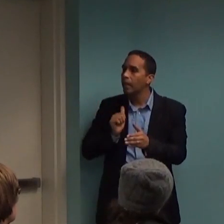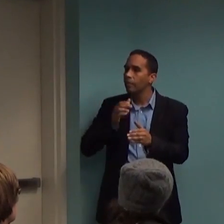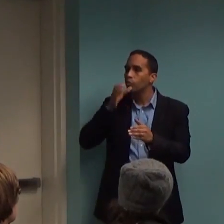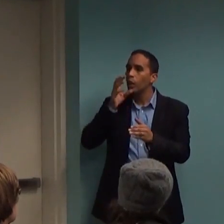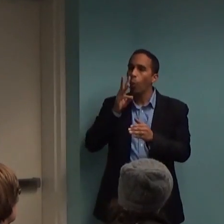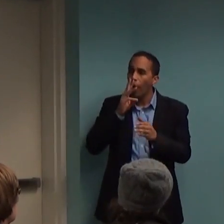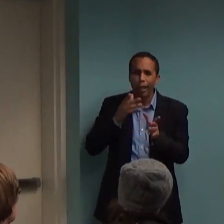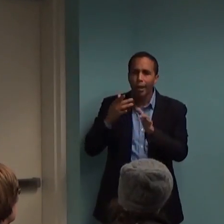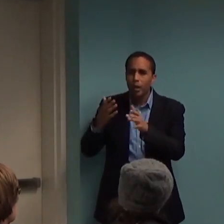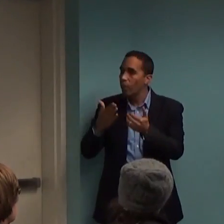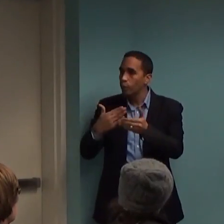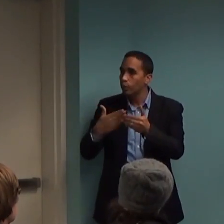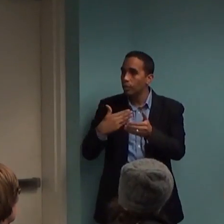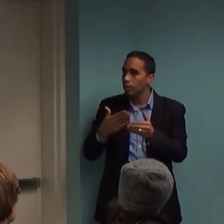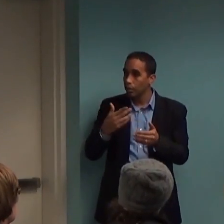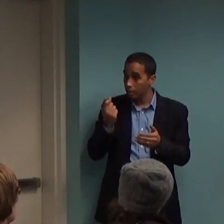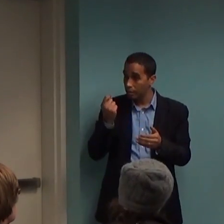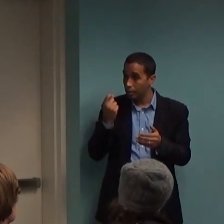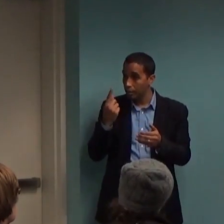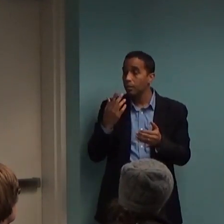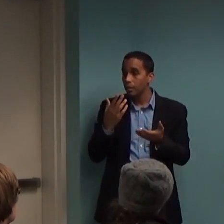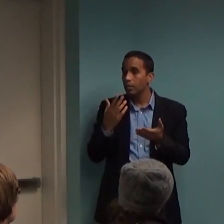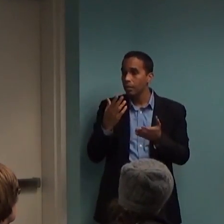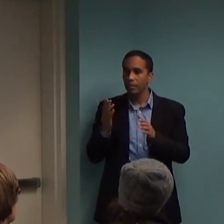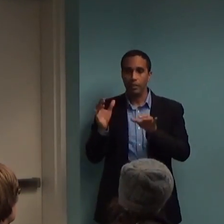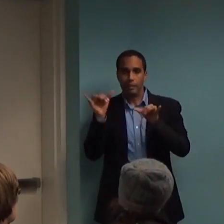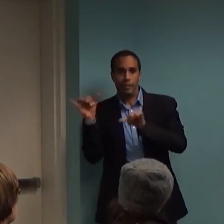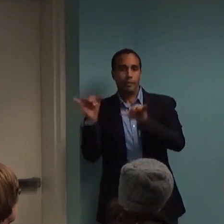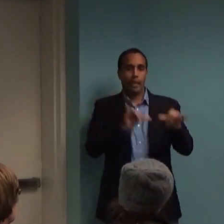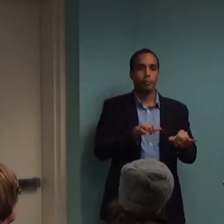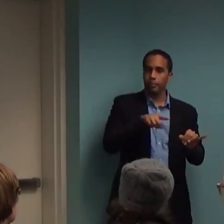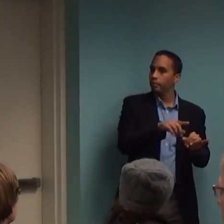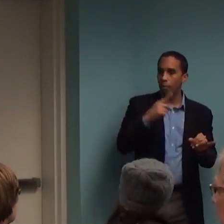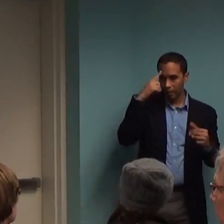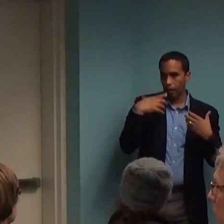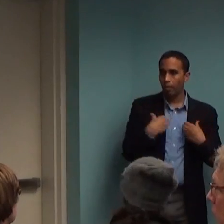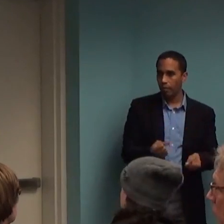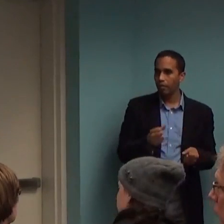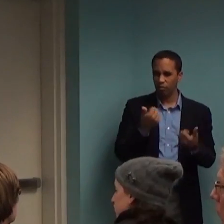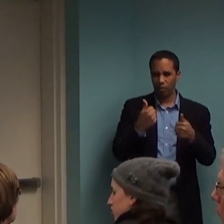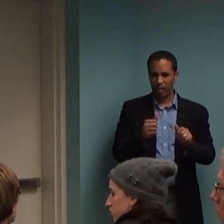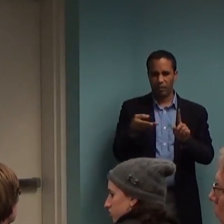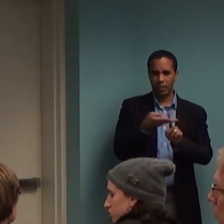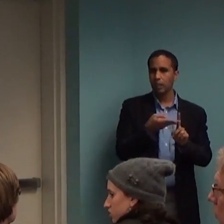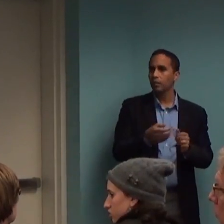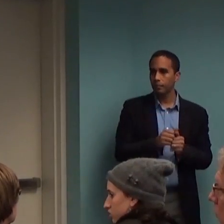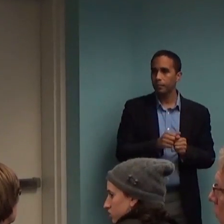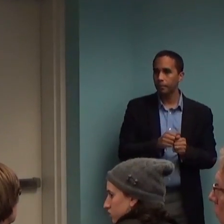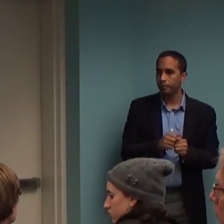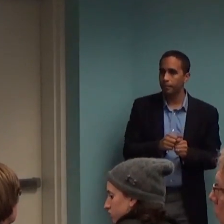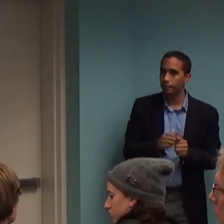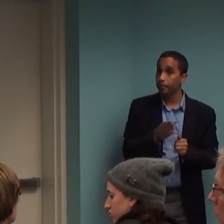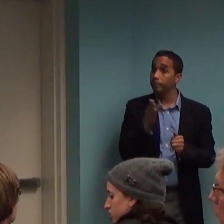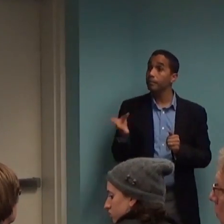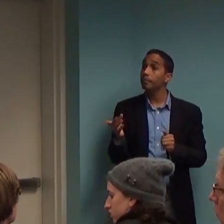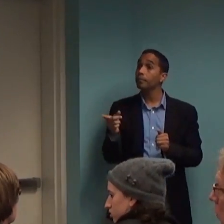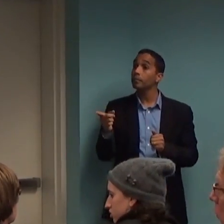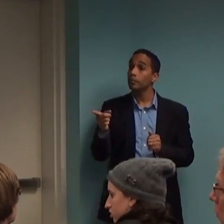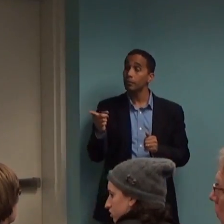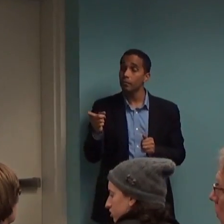definitely the medication, or it might be something else. So, yes, Julie. I guess with a patient who isn't necessarily showing, just